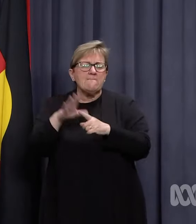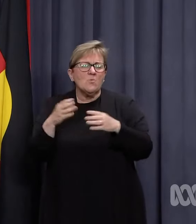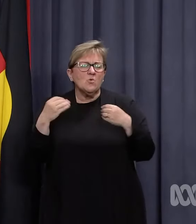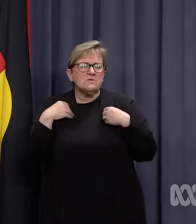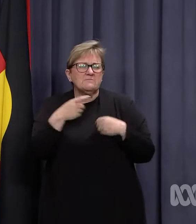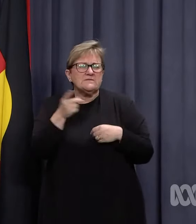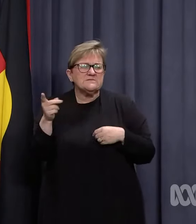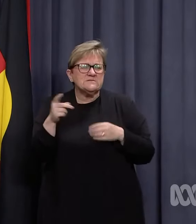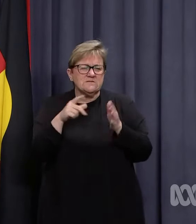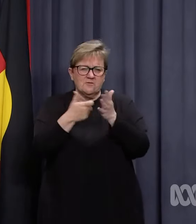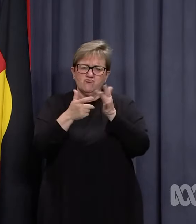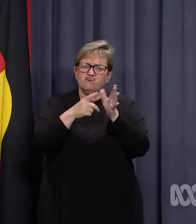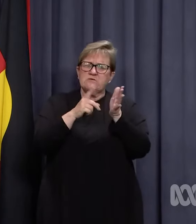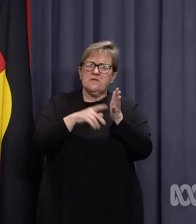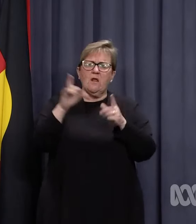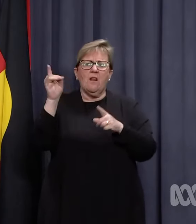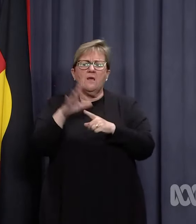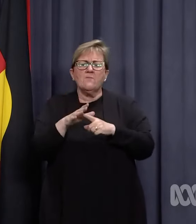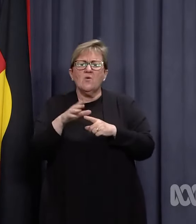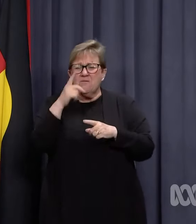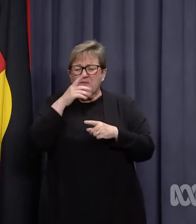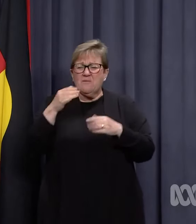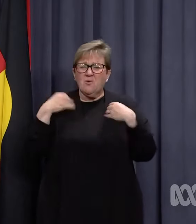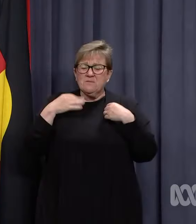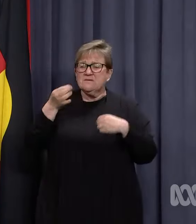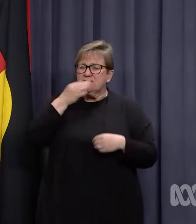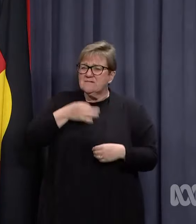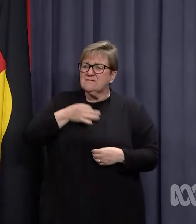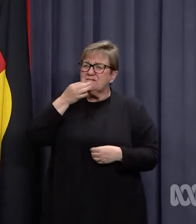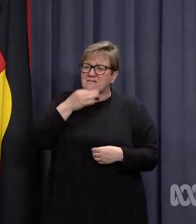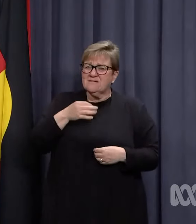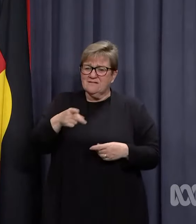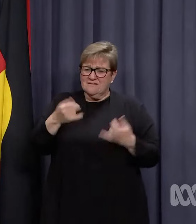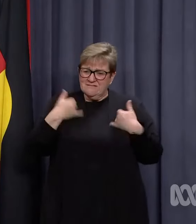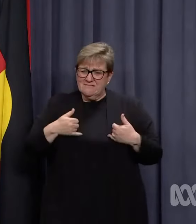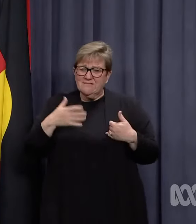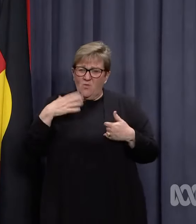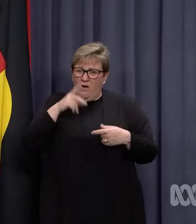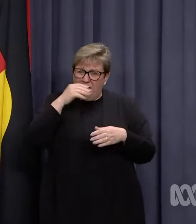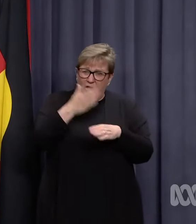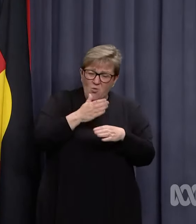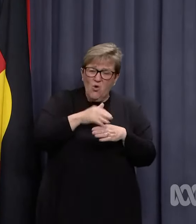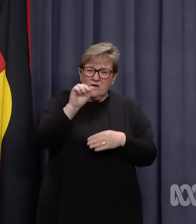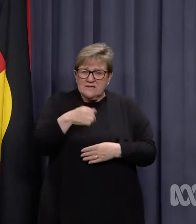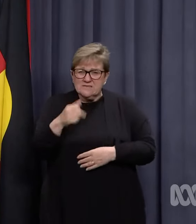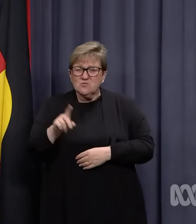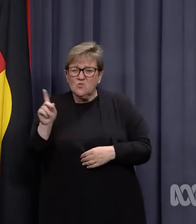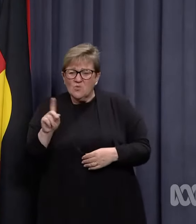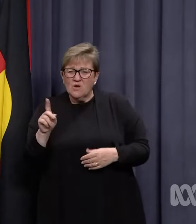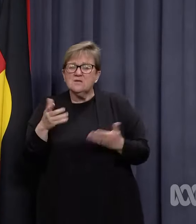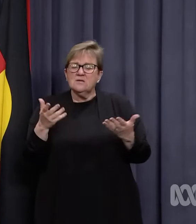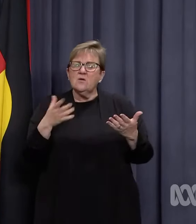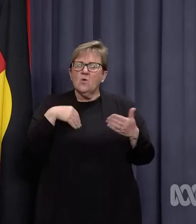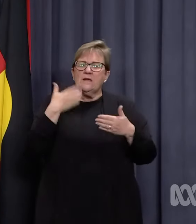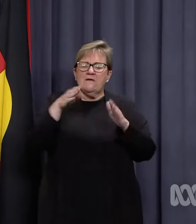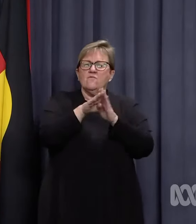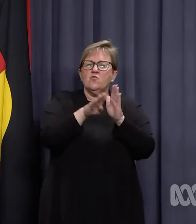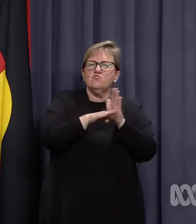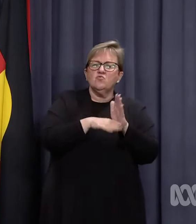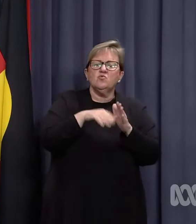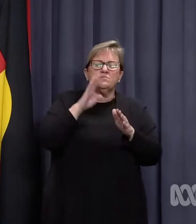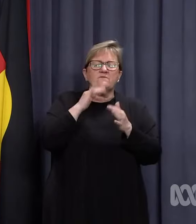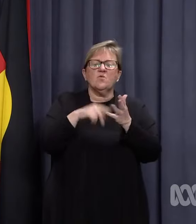So we have had a number of requests from industry, and we want industry to be able to put the rules in place before it gets